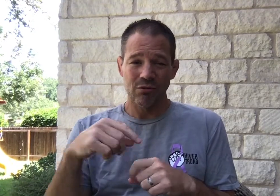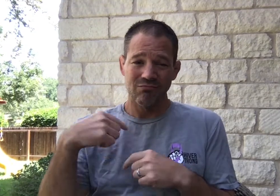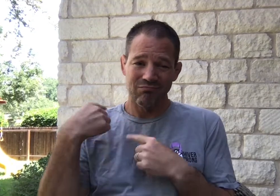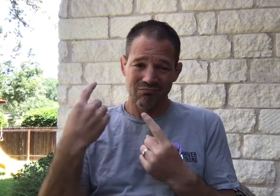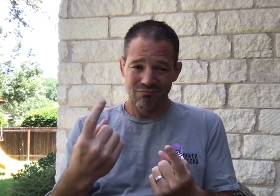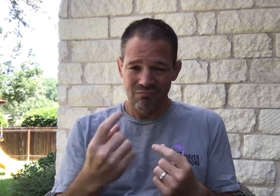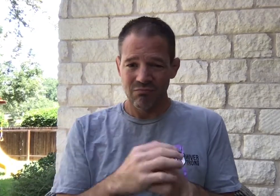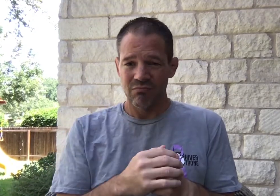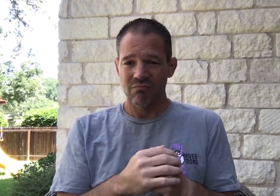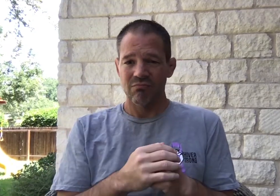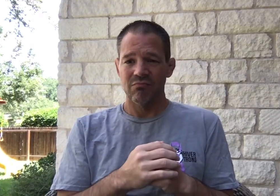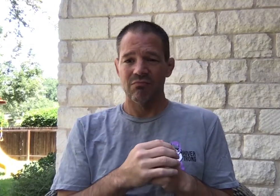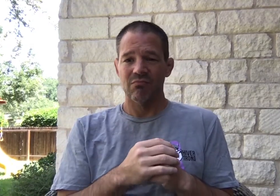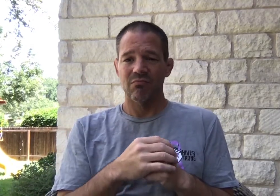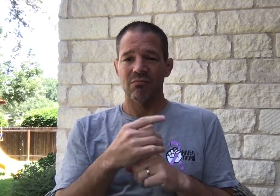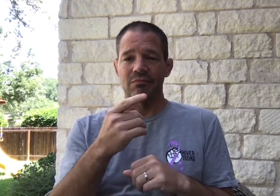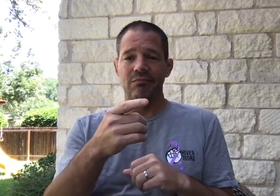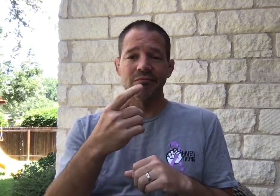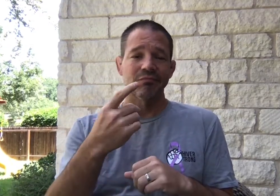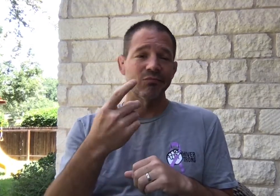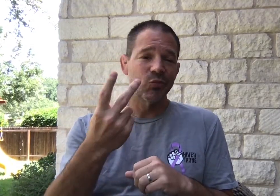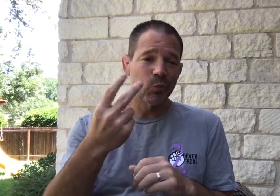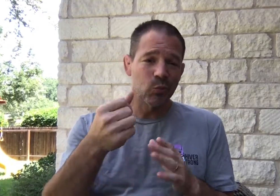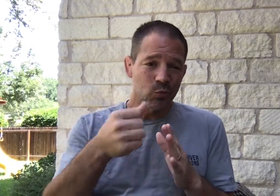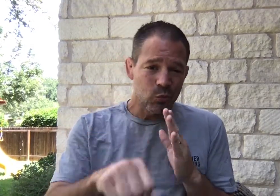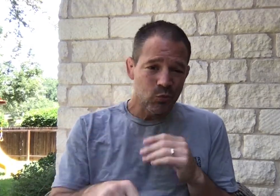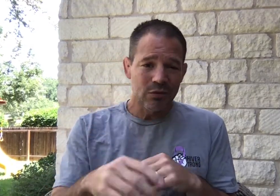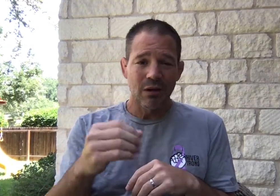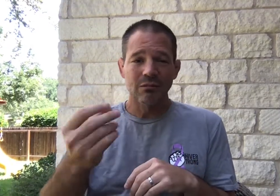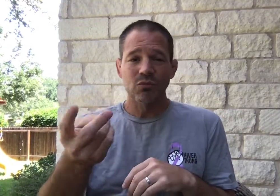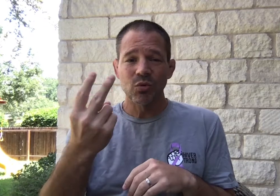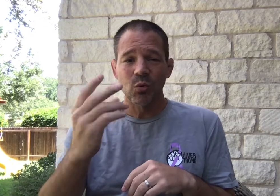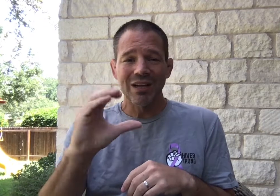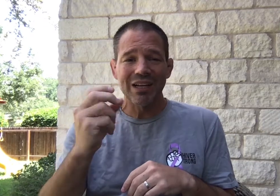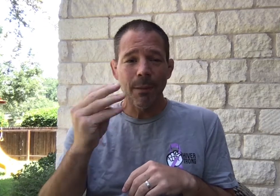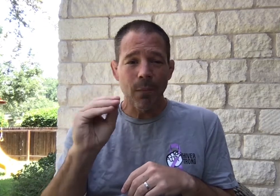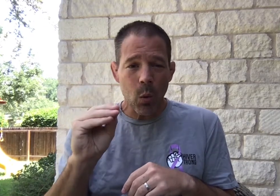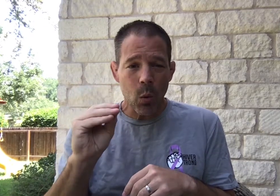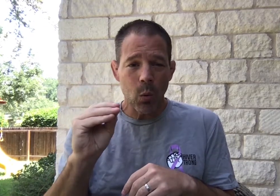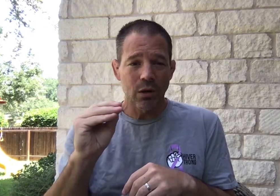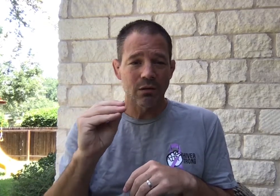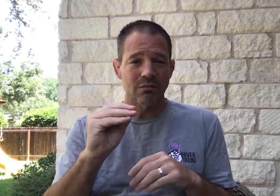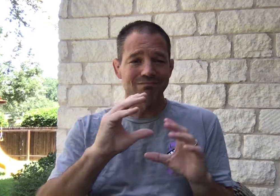with cancer, two surgeries, two rounds of chemo.